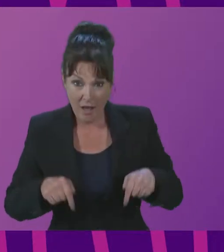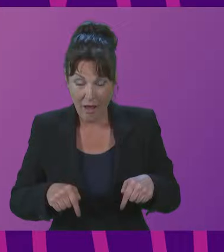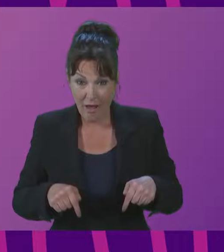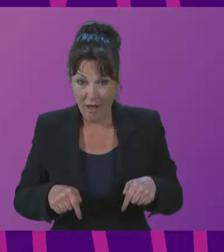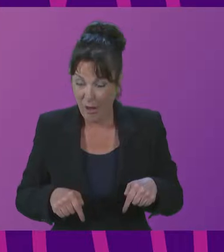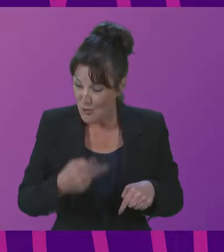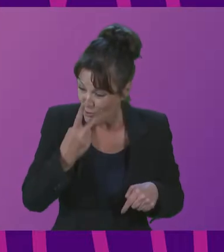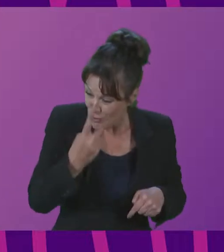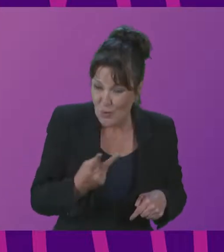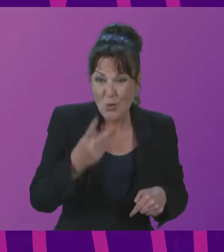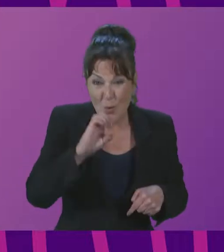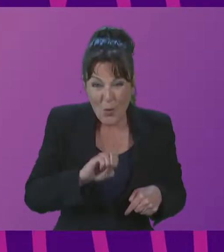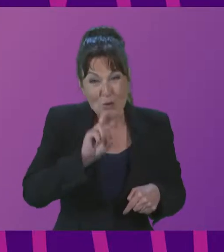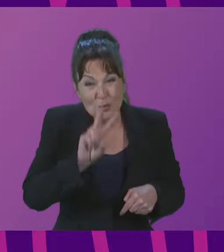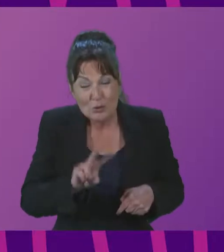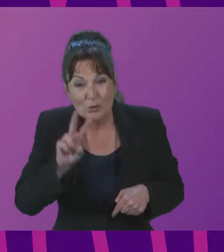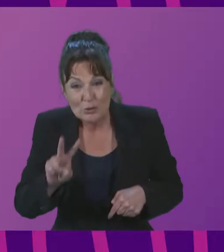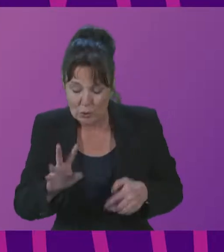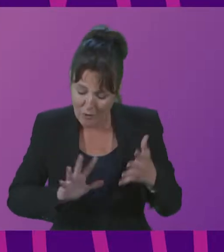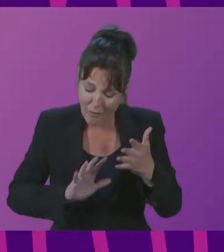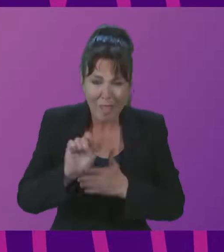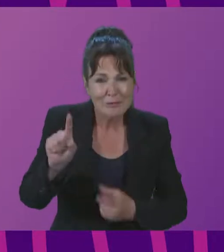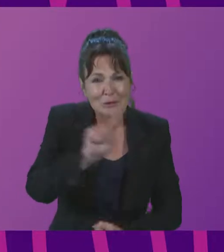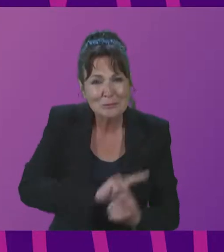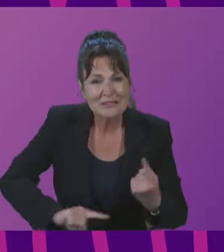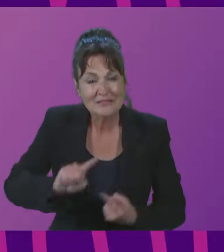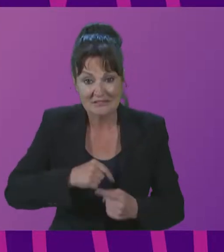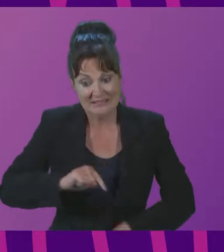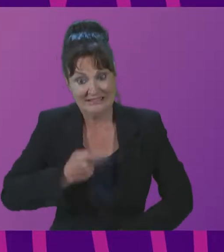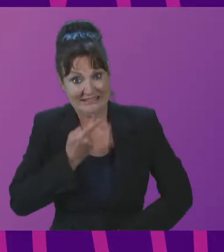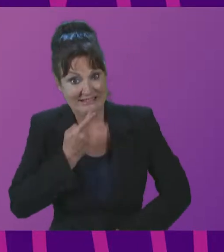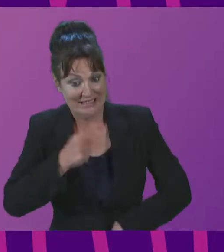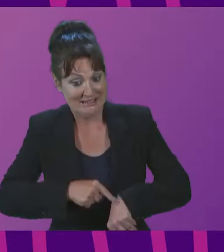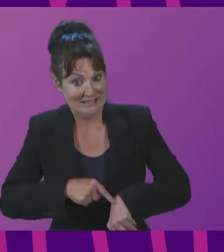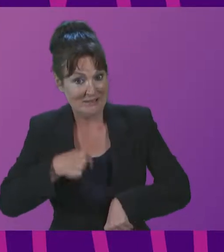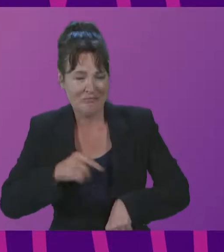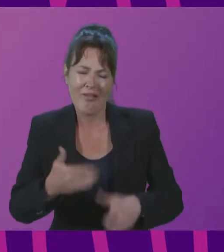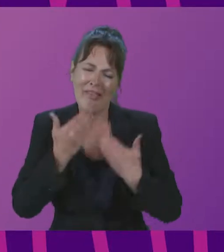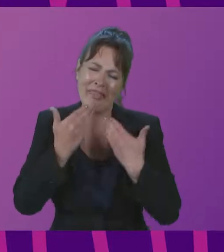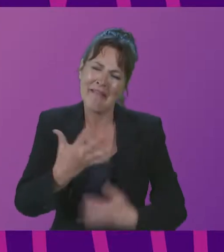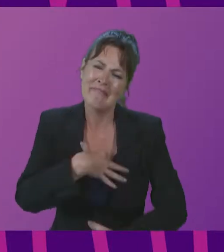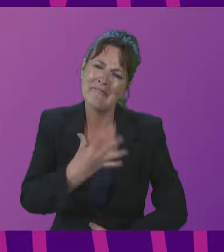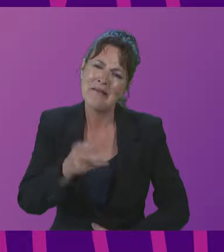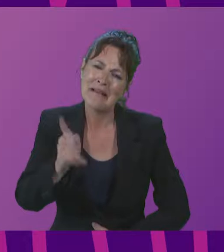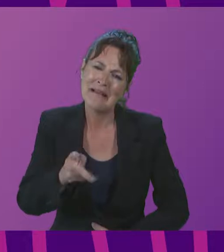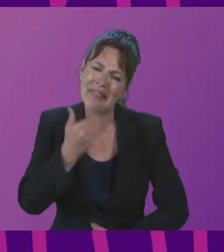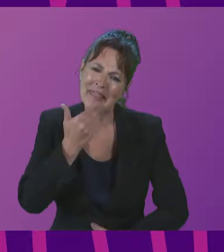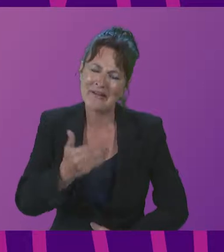2022 Cultural Summit. It's my second time. Thanks for having me again.